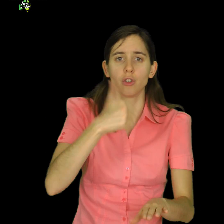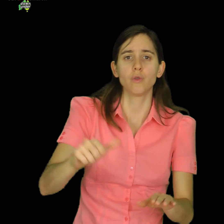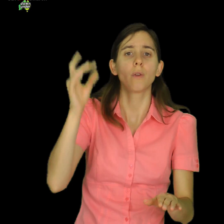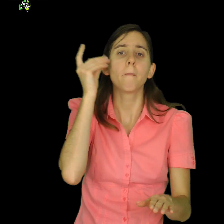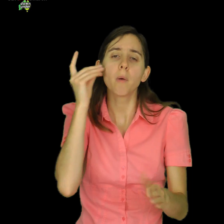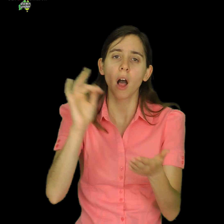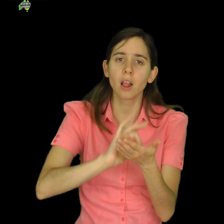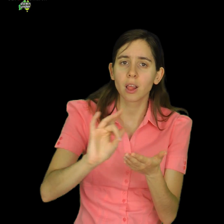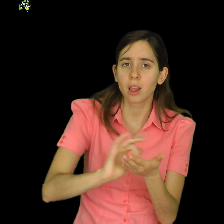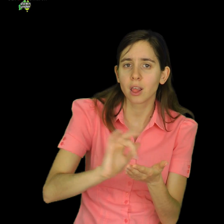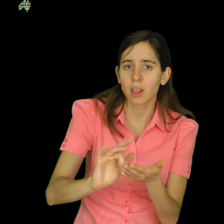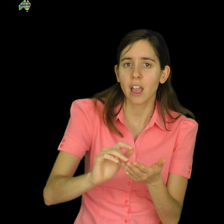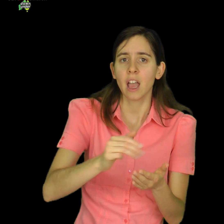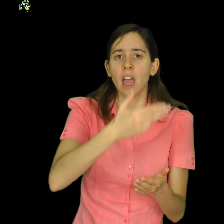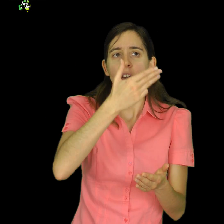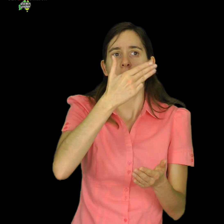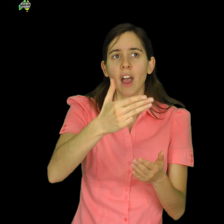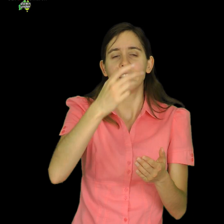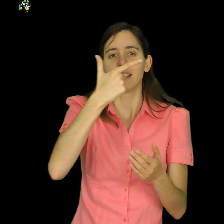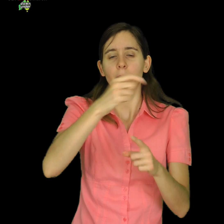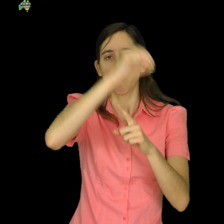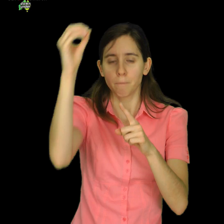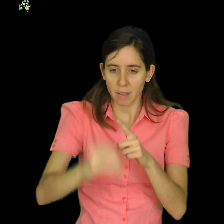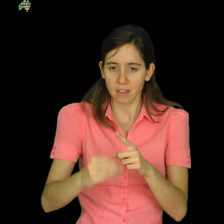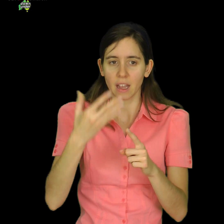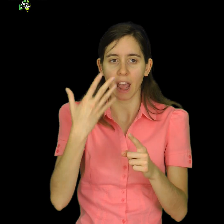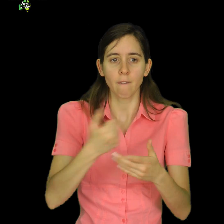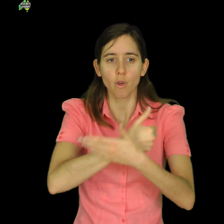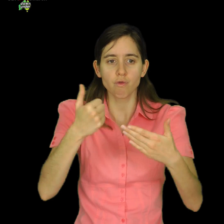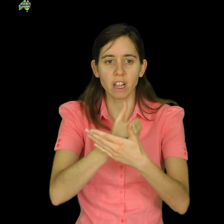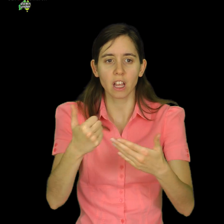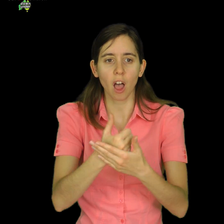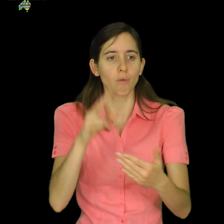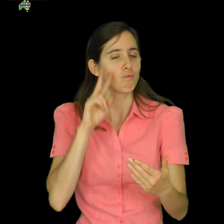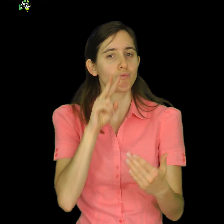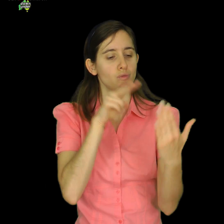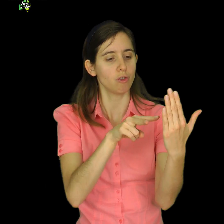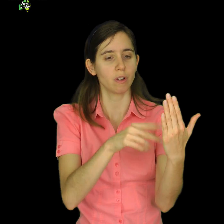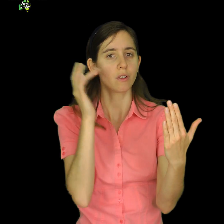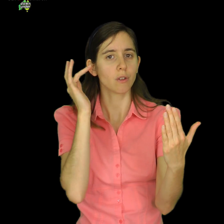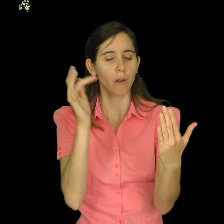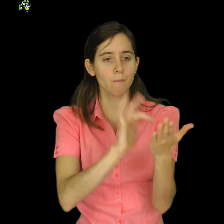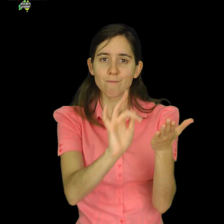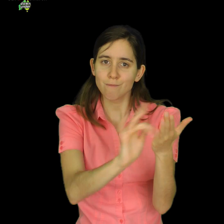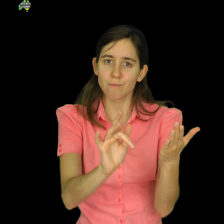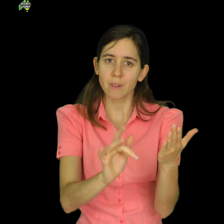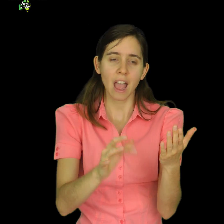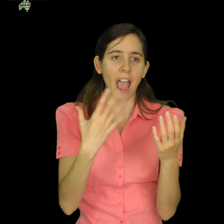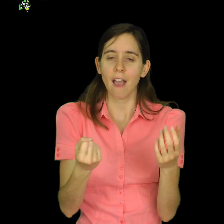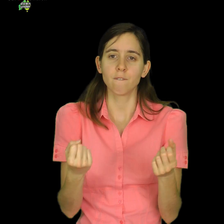97% of toddlers receive regular screen time and most of them have zero parental interaction while using the